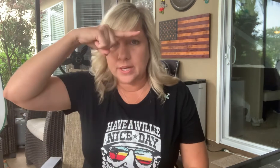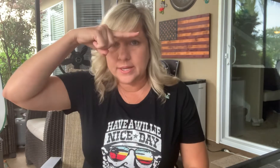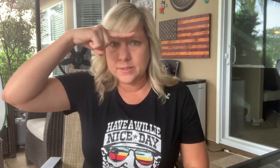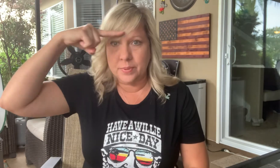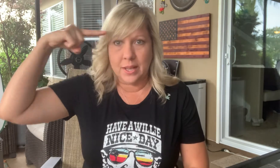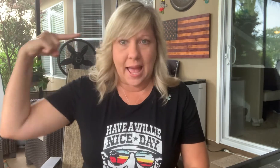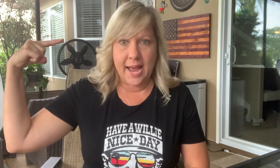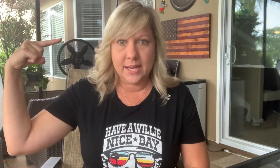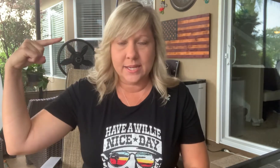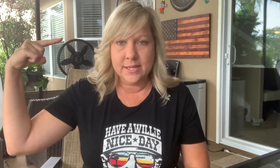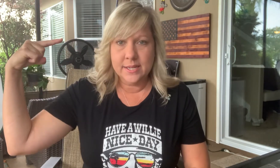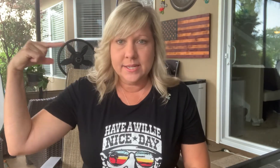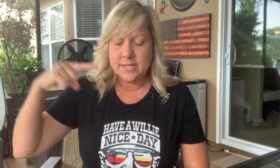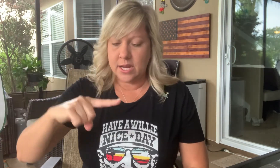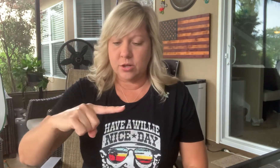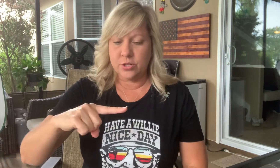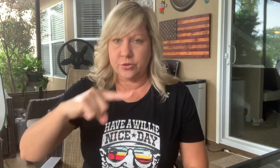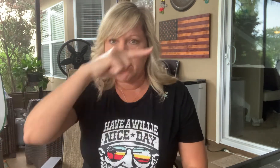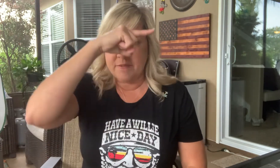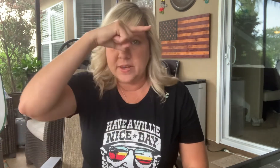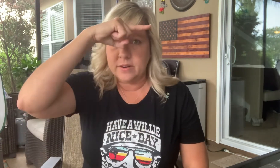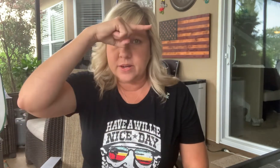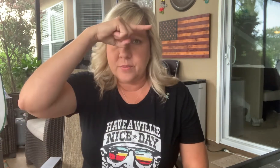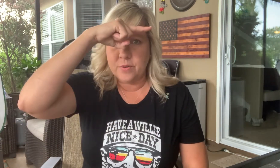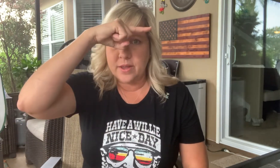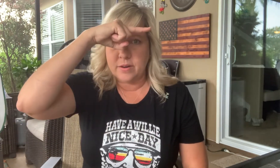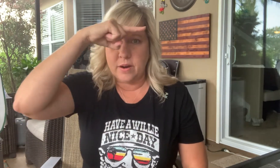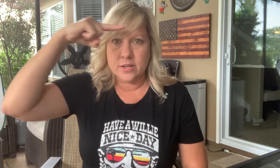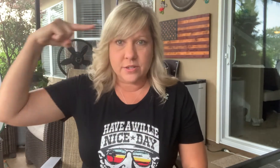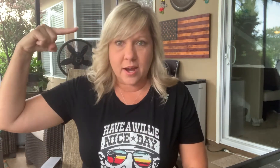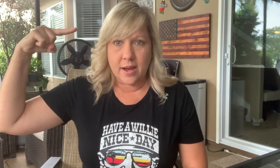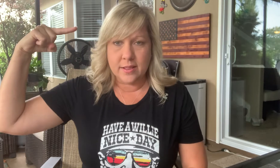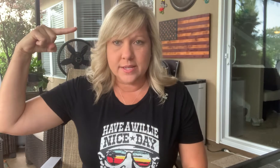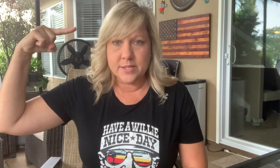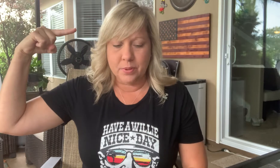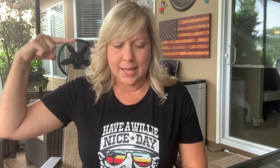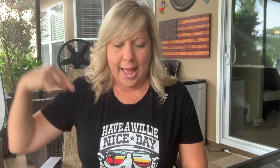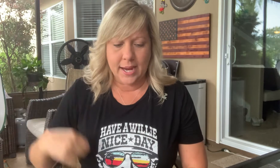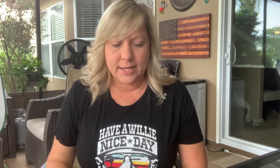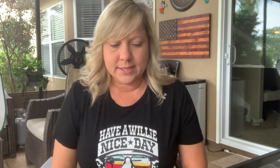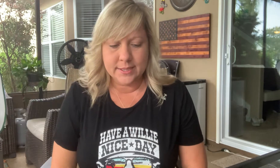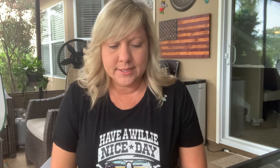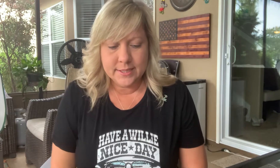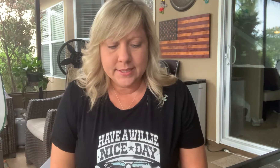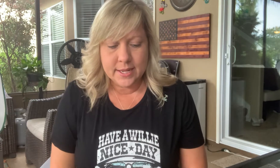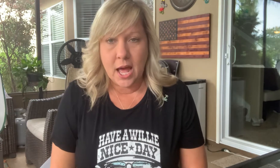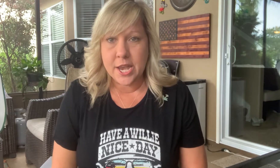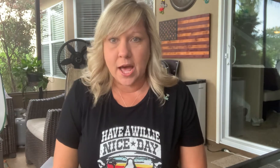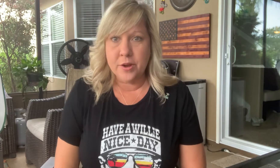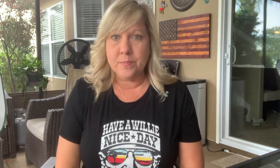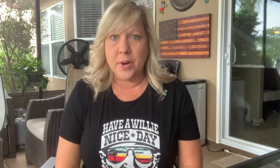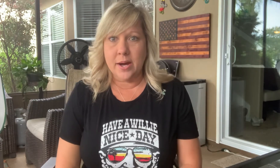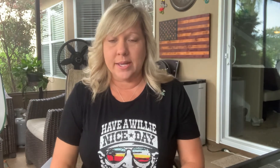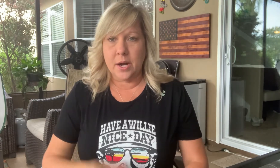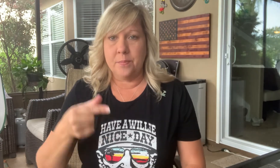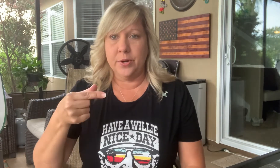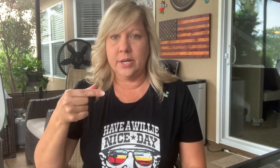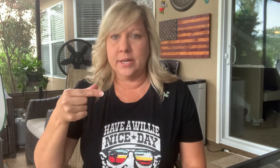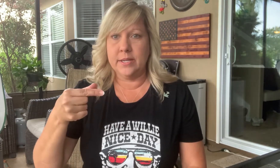is black. Take your straight finger, come right across your eyelids. Black. Another bug in our book is